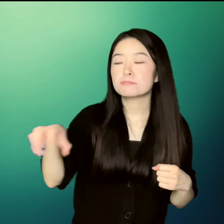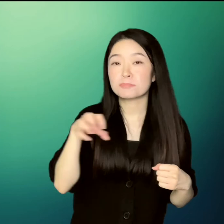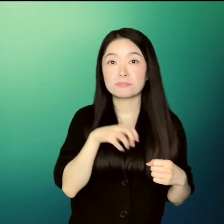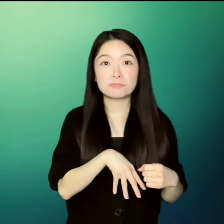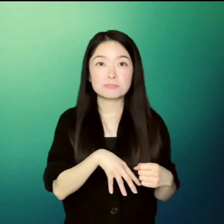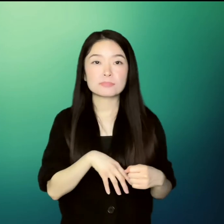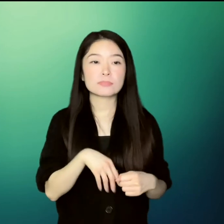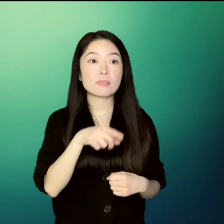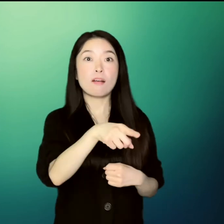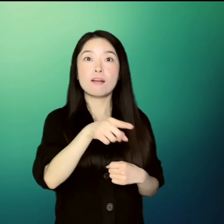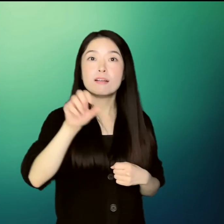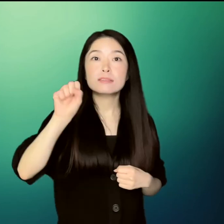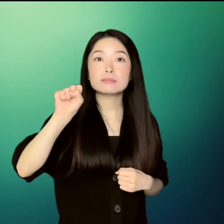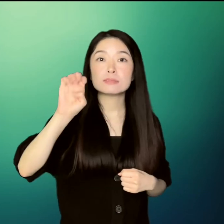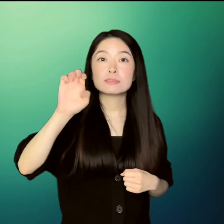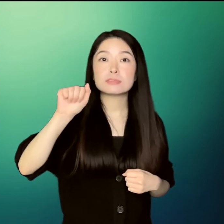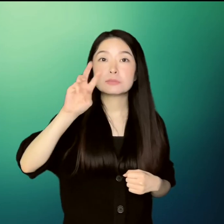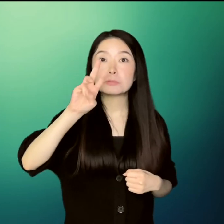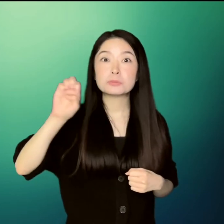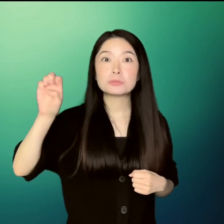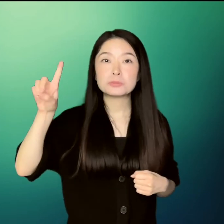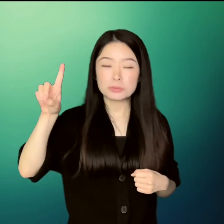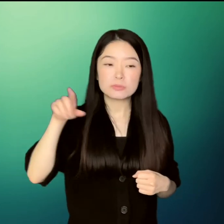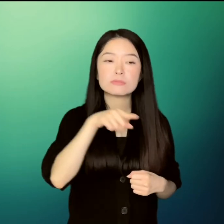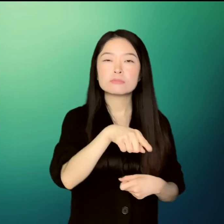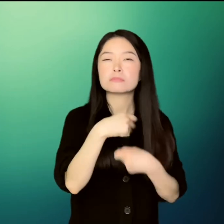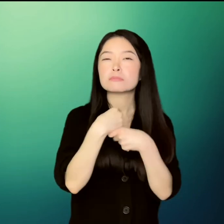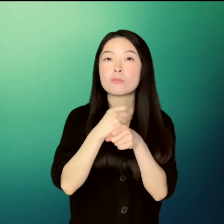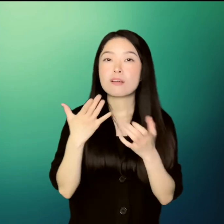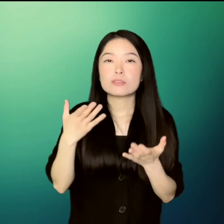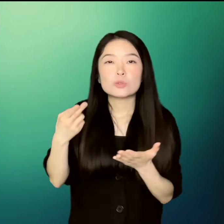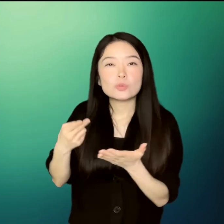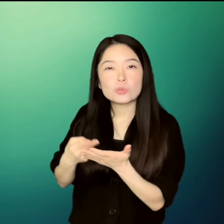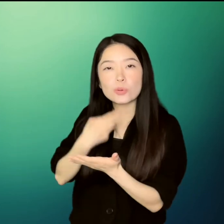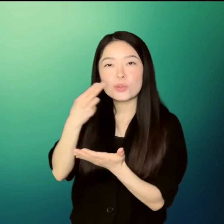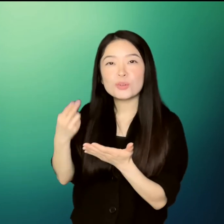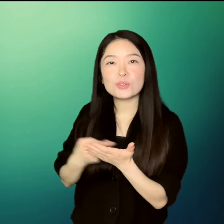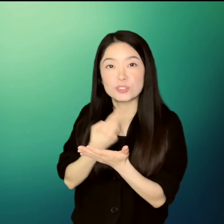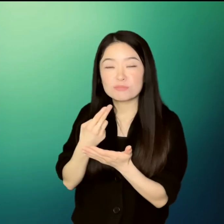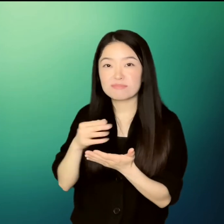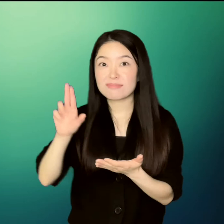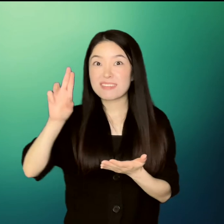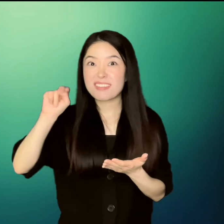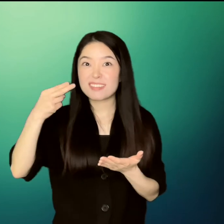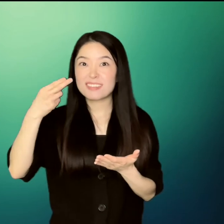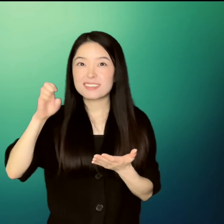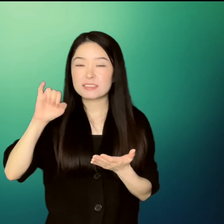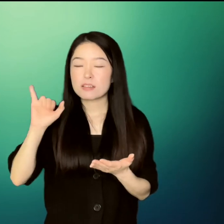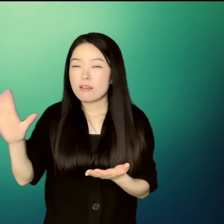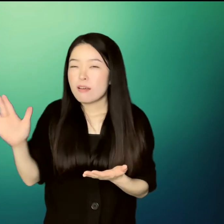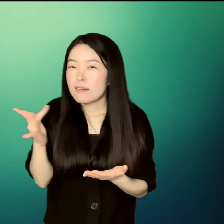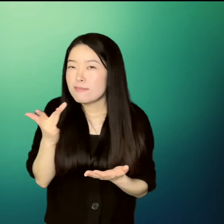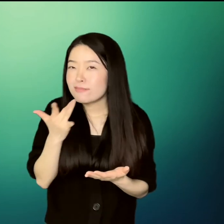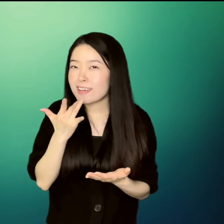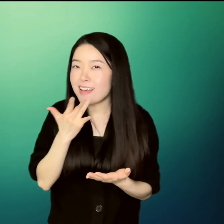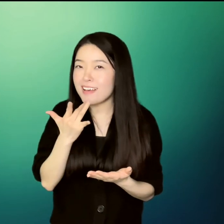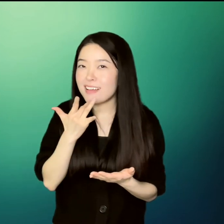She also found some seaweed on his favorite for soup. It made